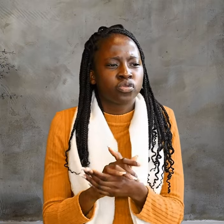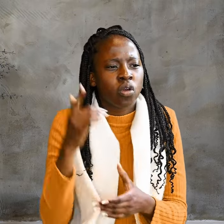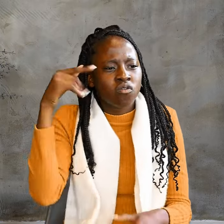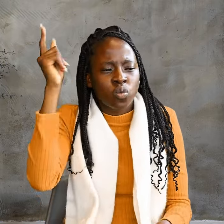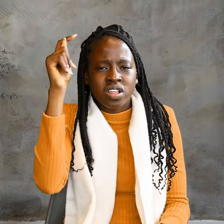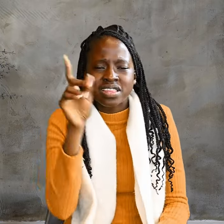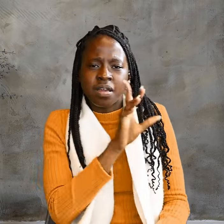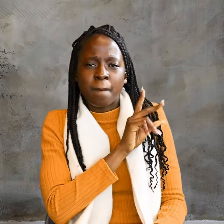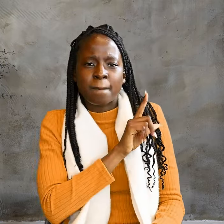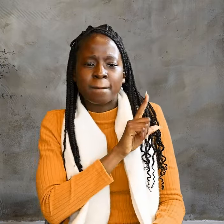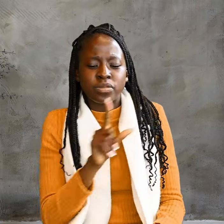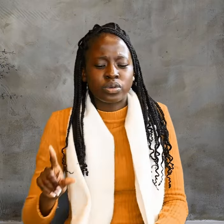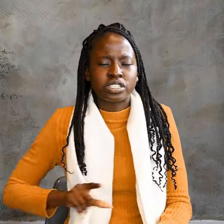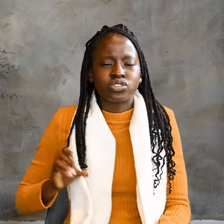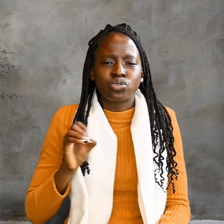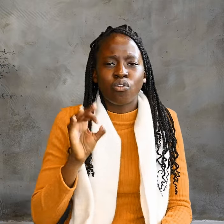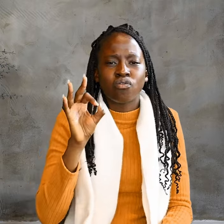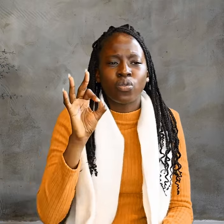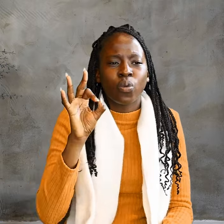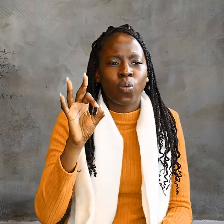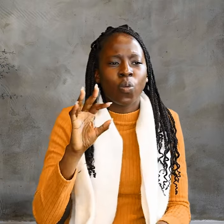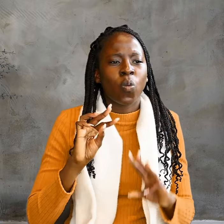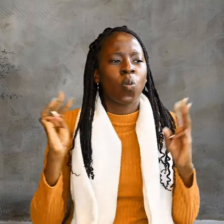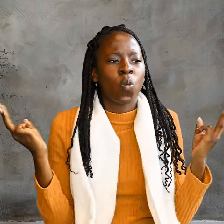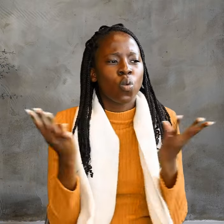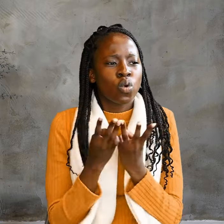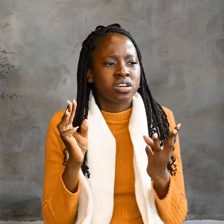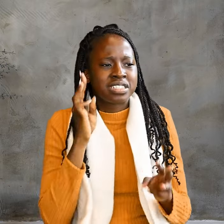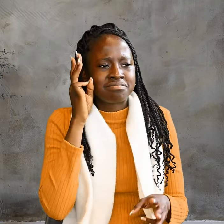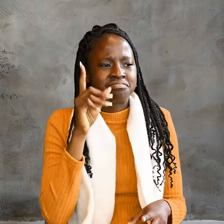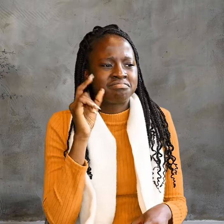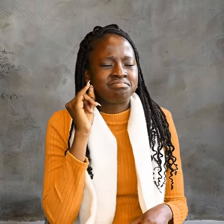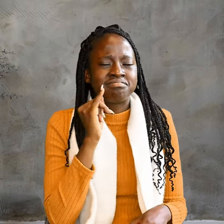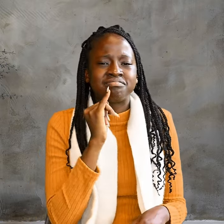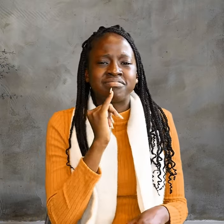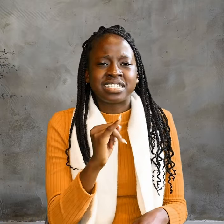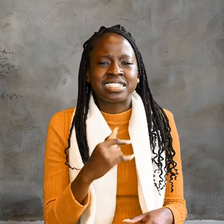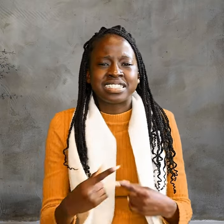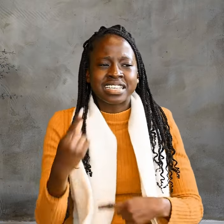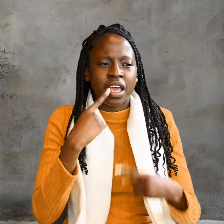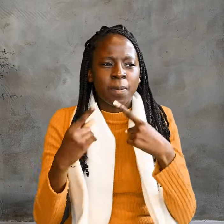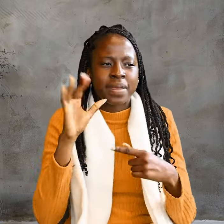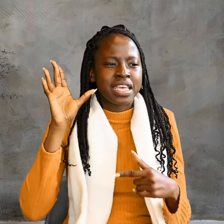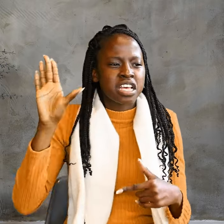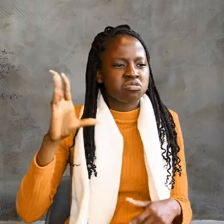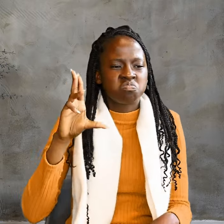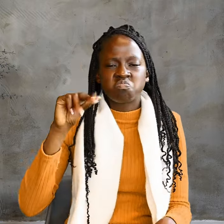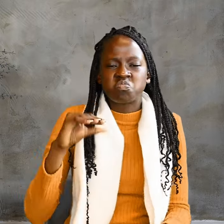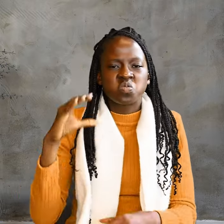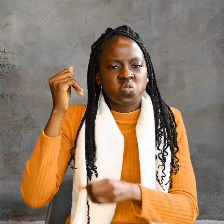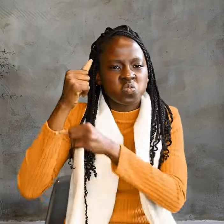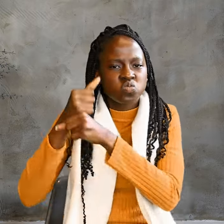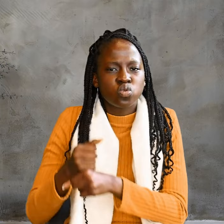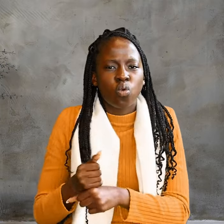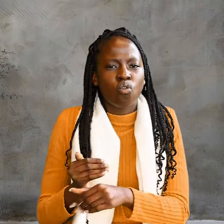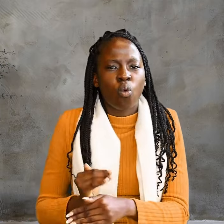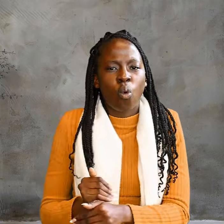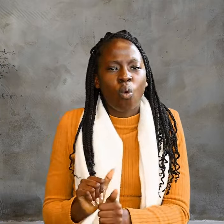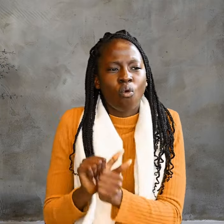world is coming. He has no hold over me, but he comes so that